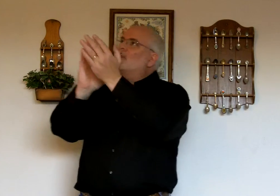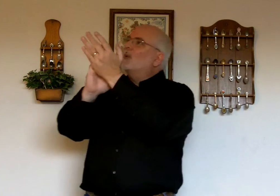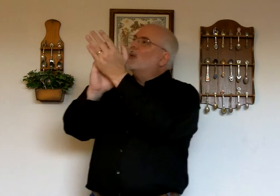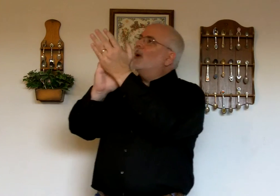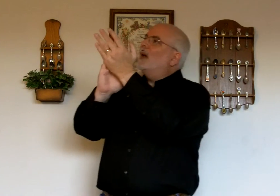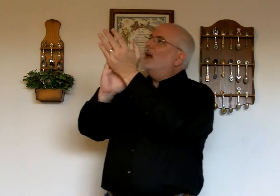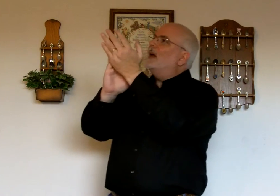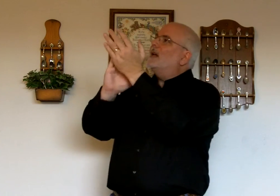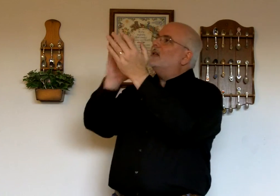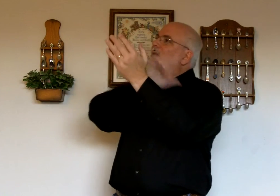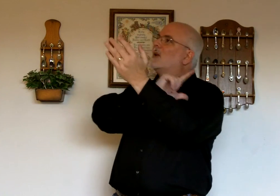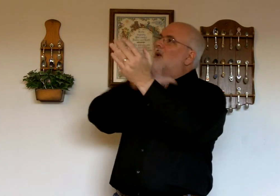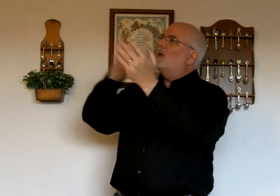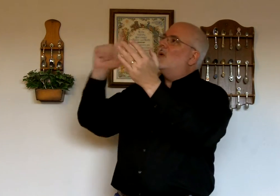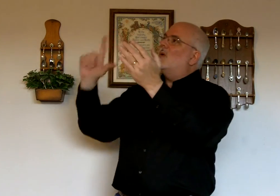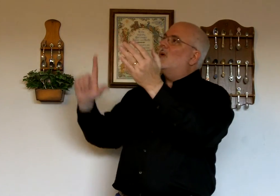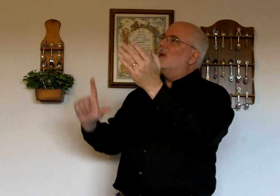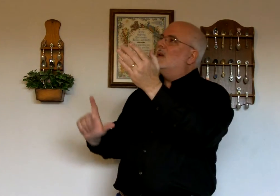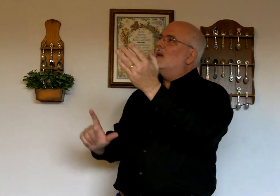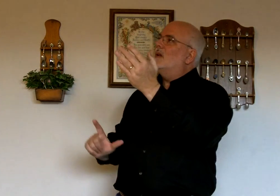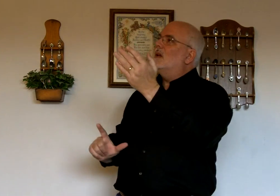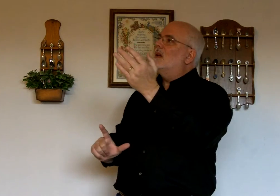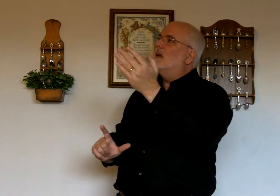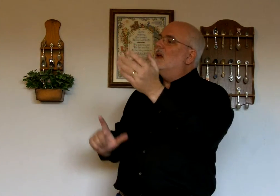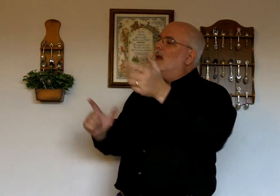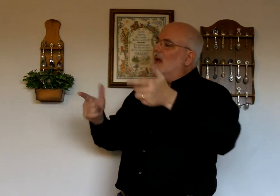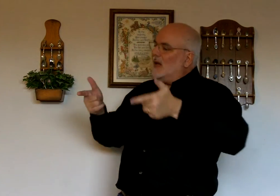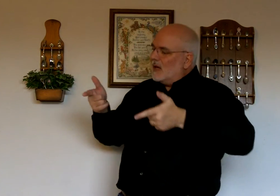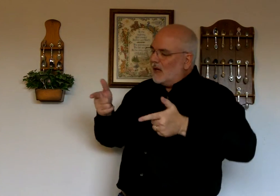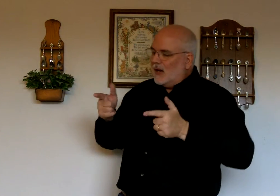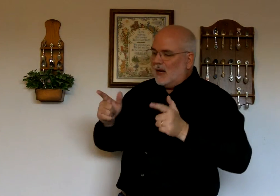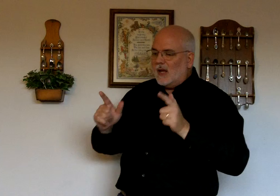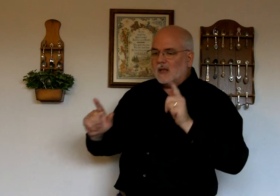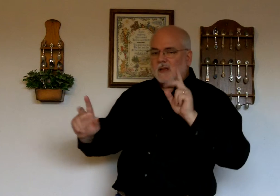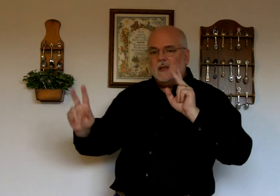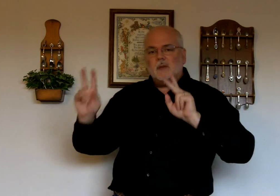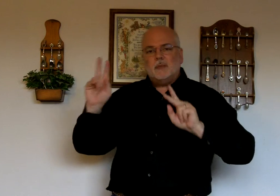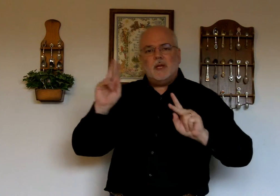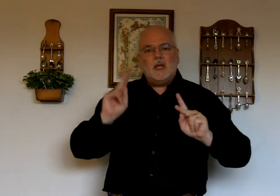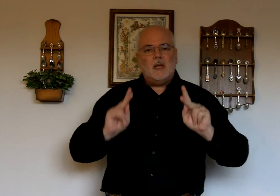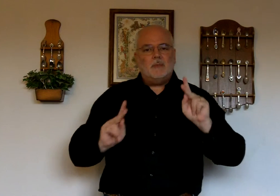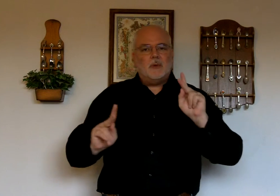praise the Lord, let the people